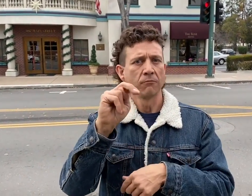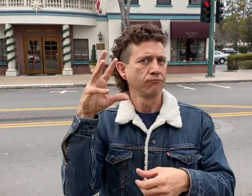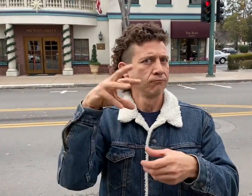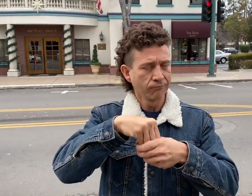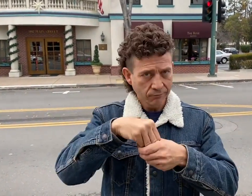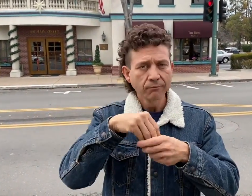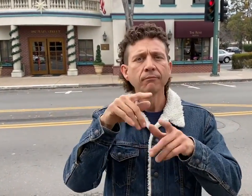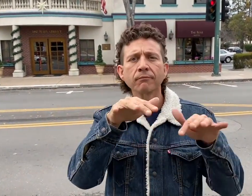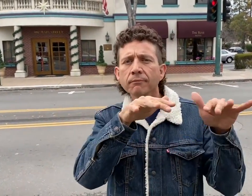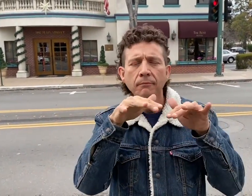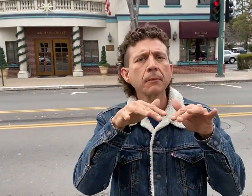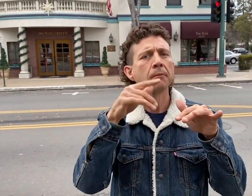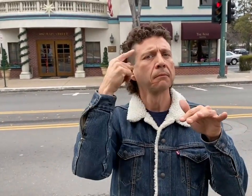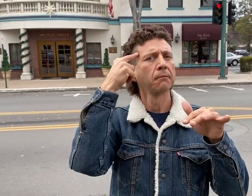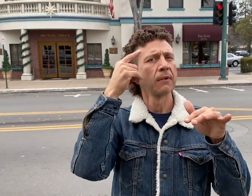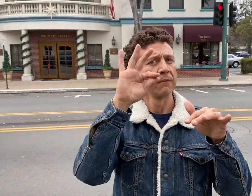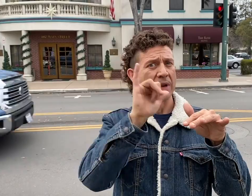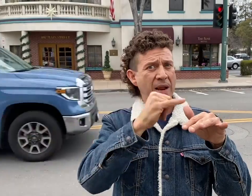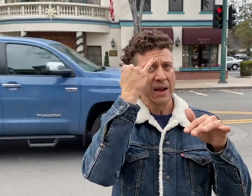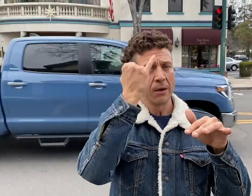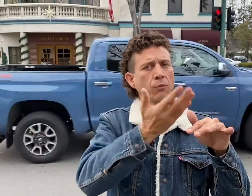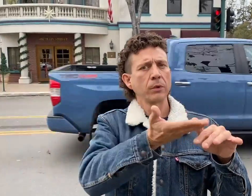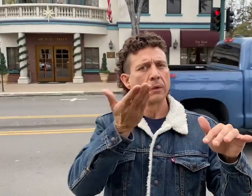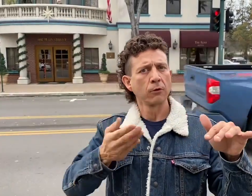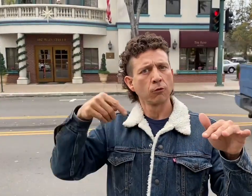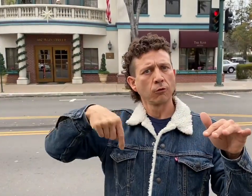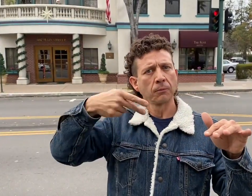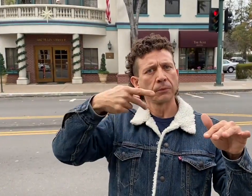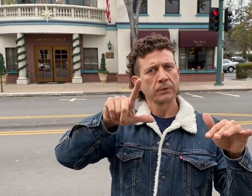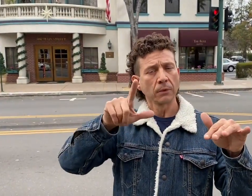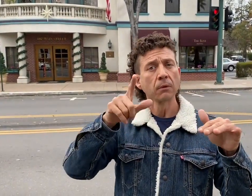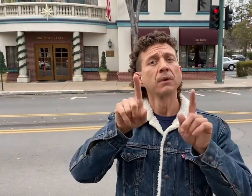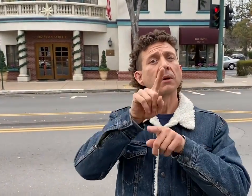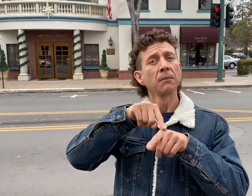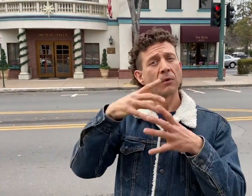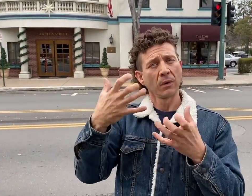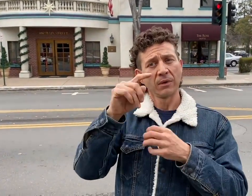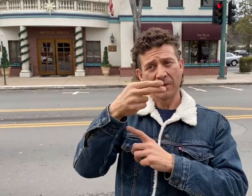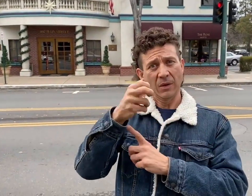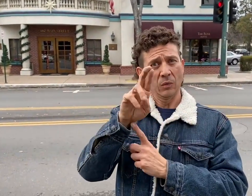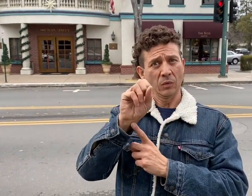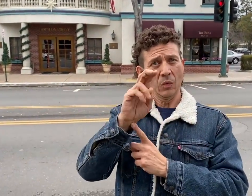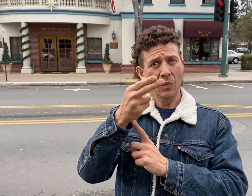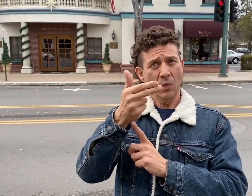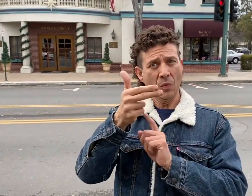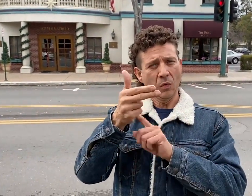Mike took that idea and brought it to Pleasanton, also with a desire to bring back the Rose Hotel.